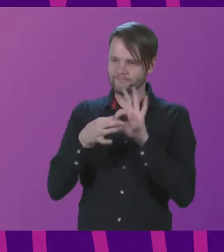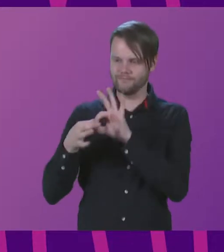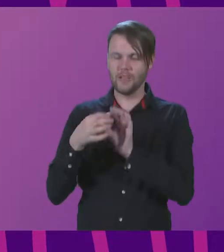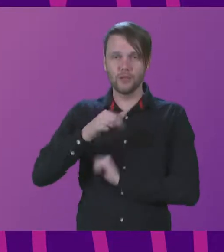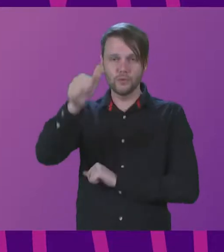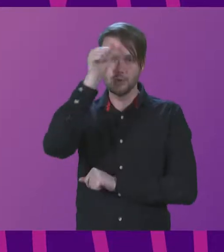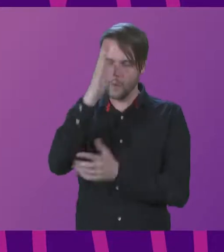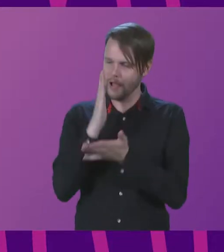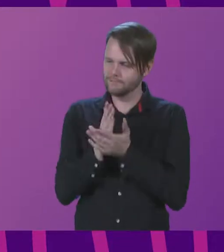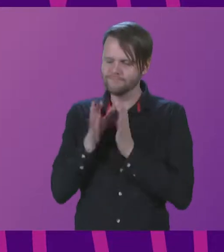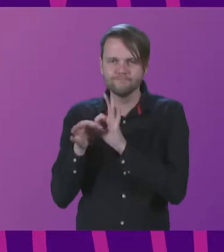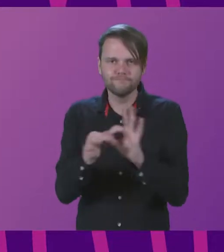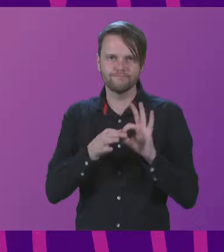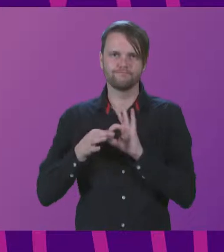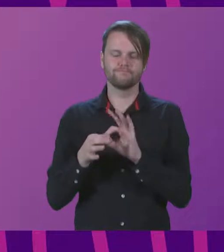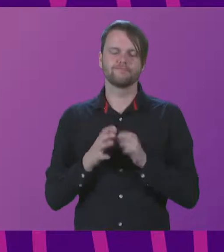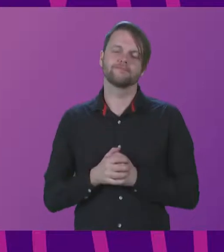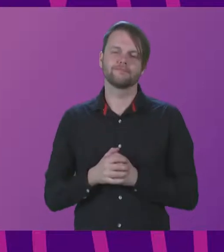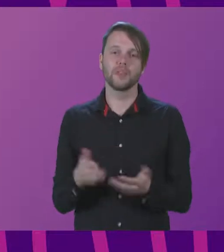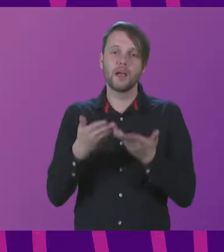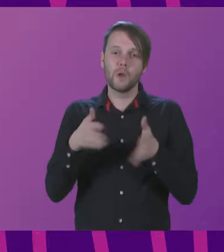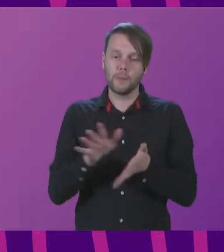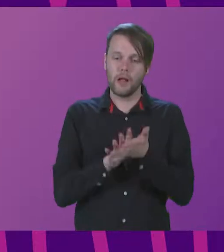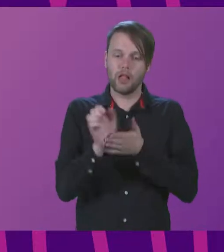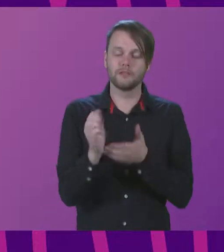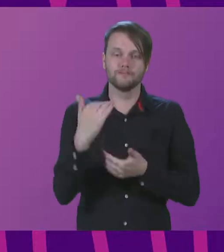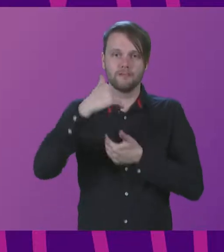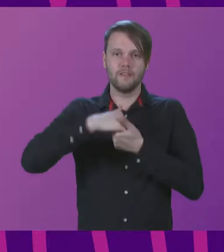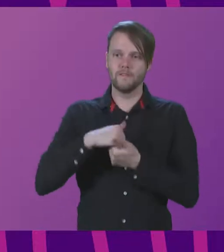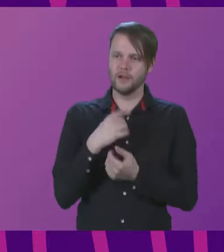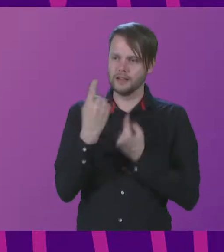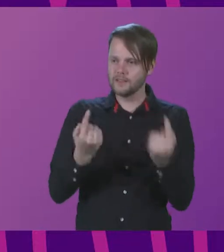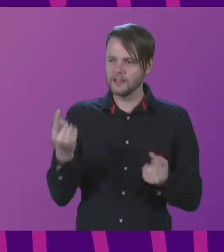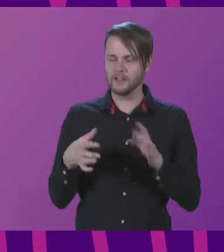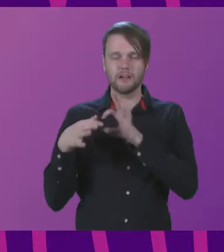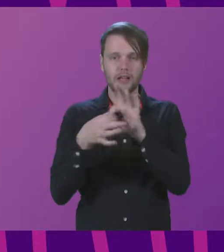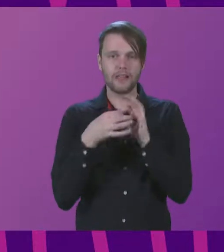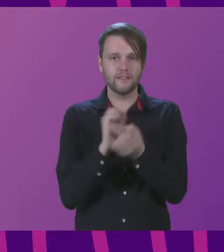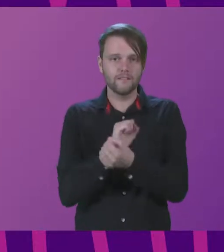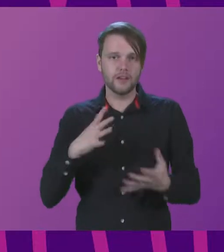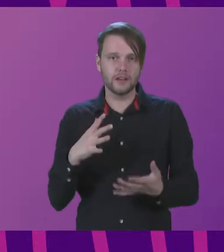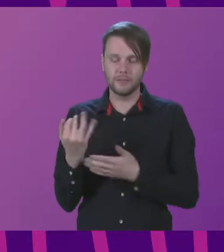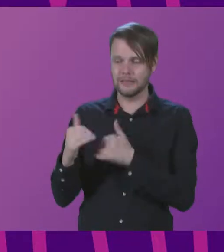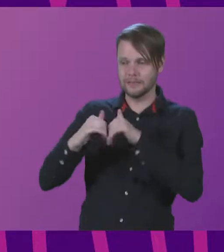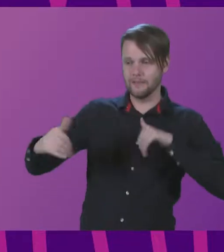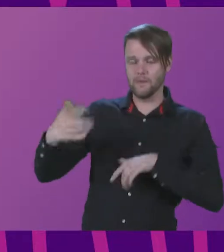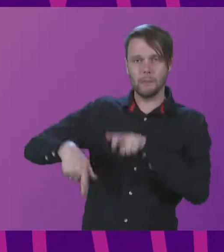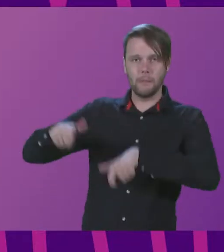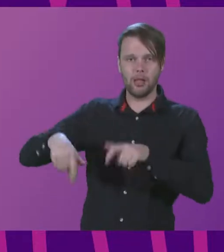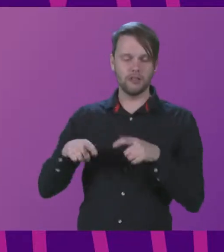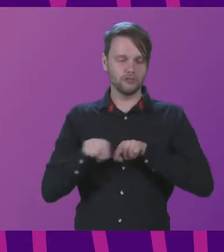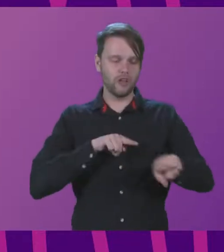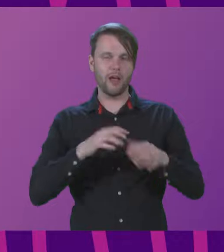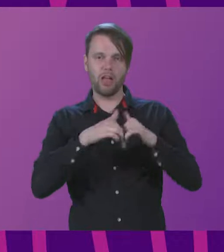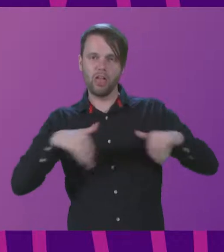together. An open culture's embodiment of individual and collective freedom fights against those who would set us apart,